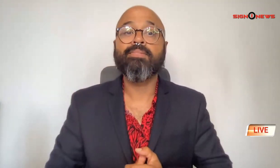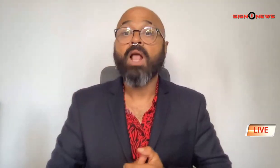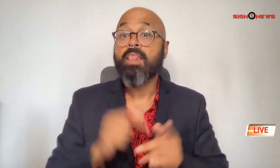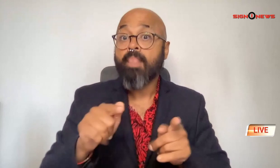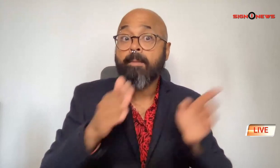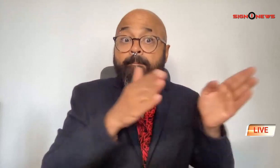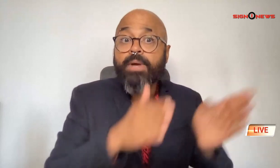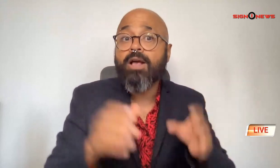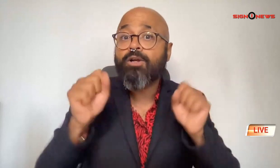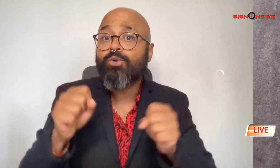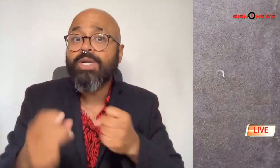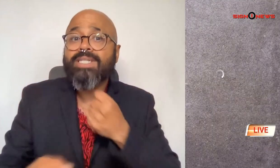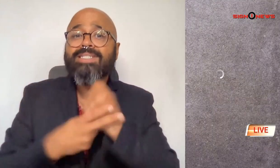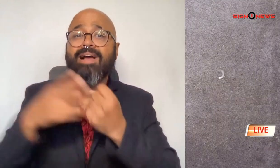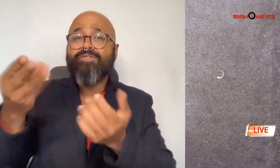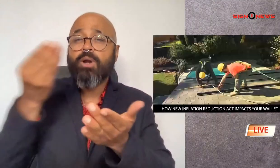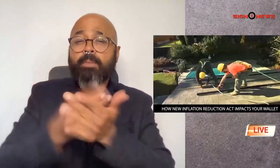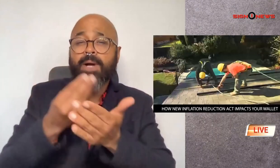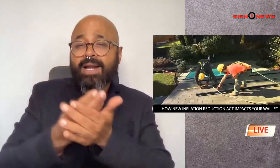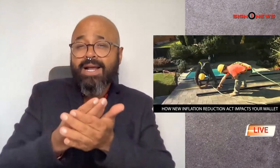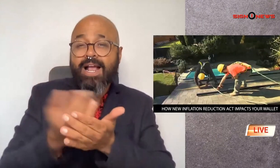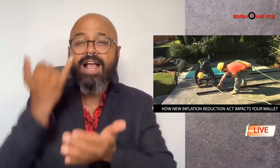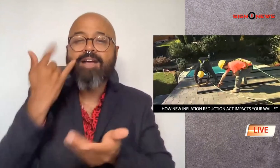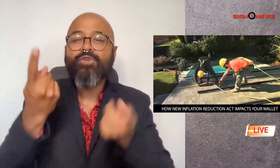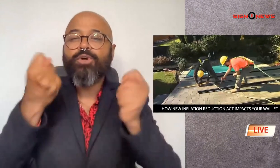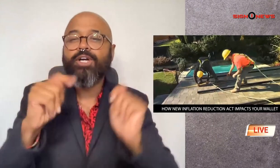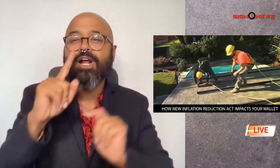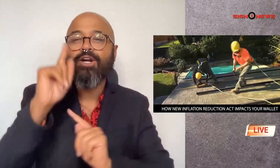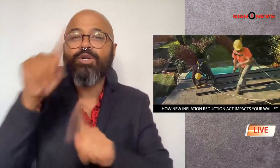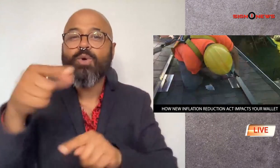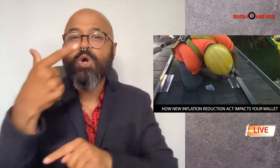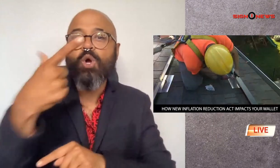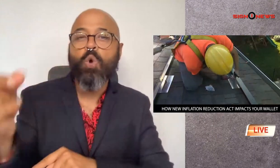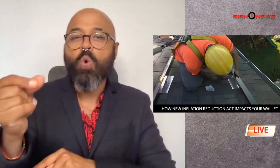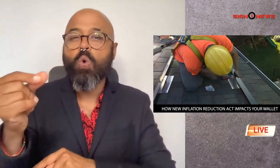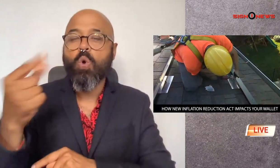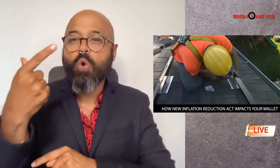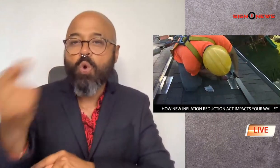the plan could save you money if you're trying to go green